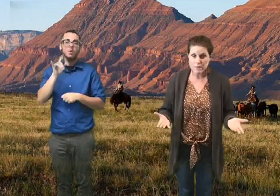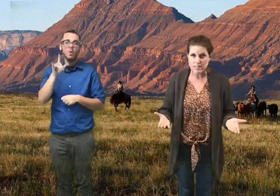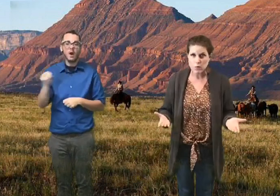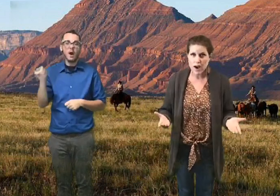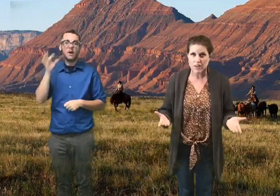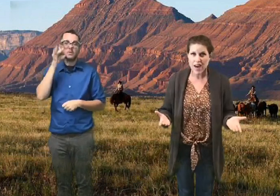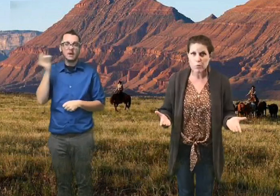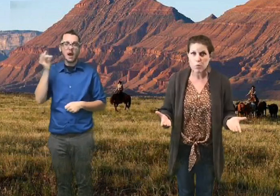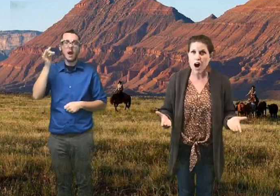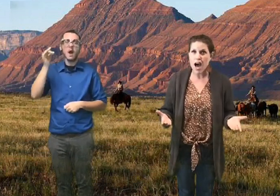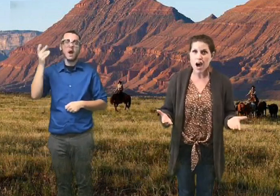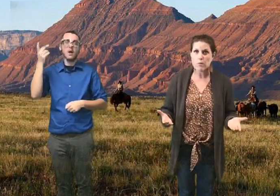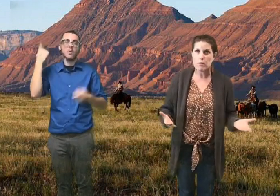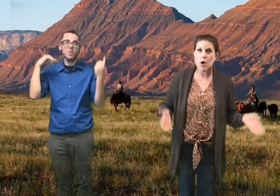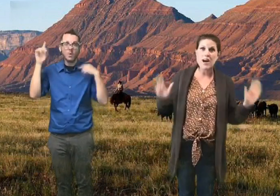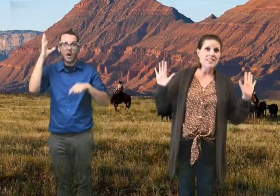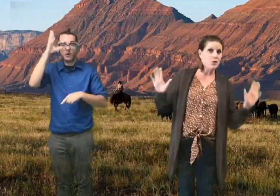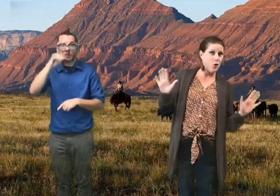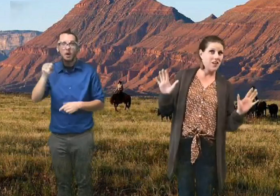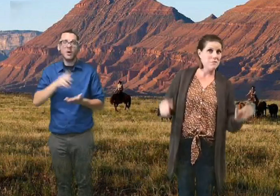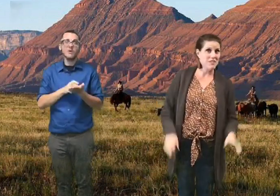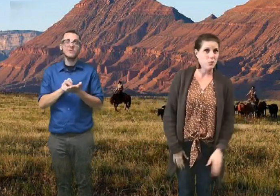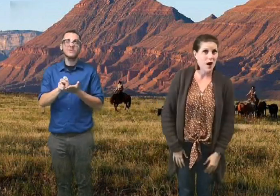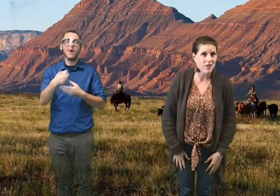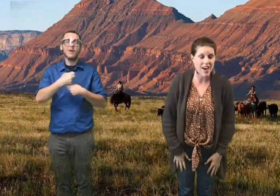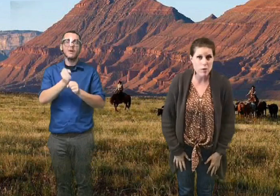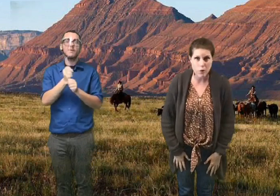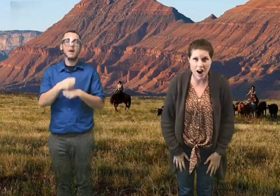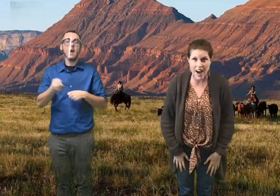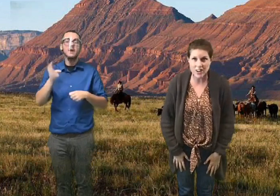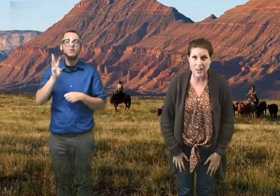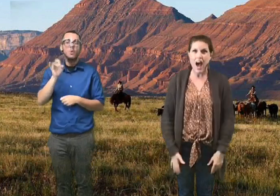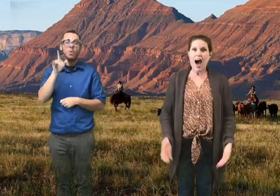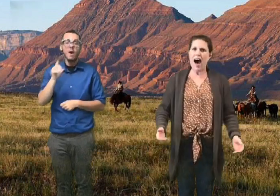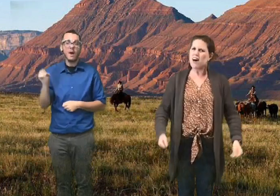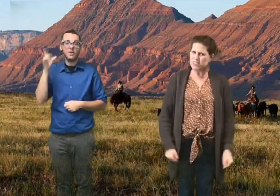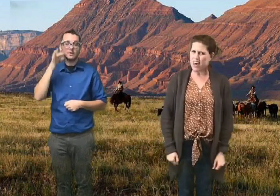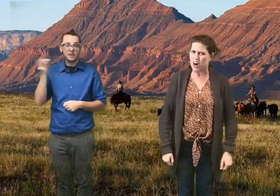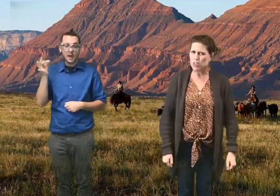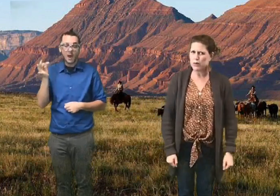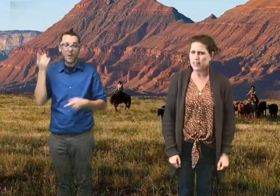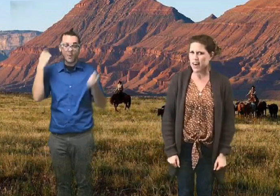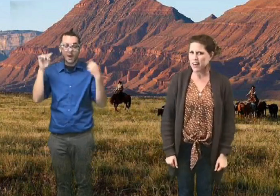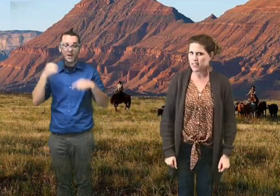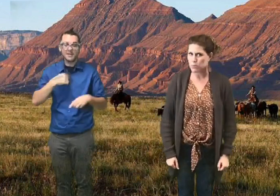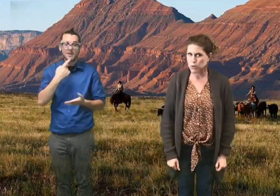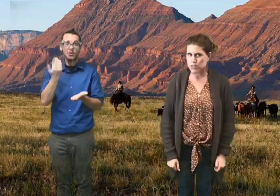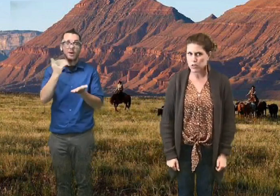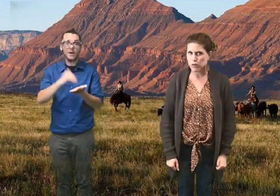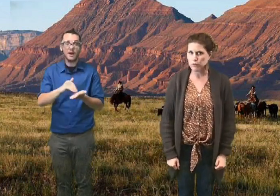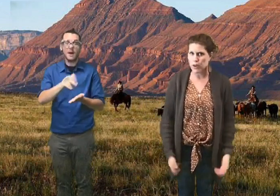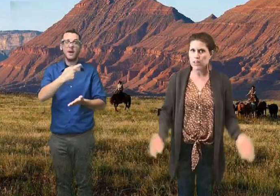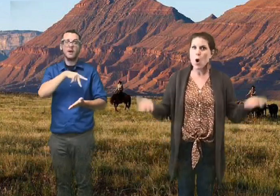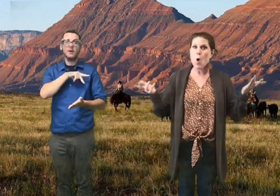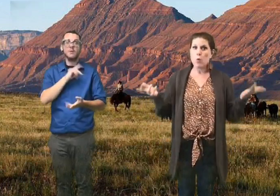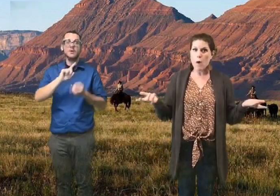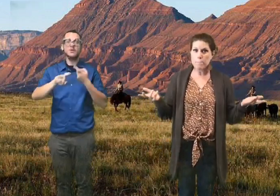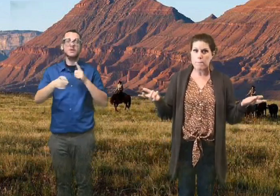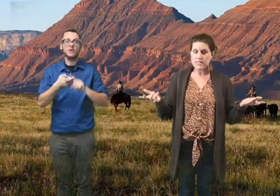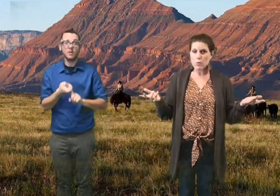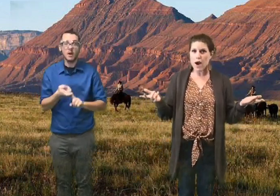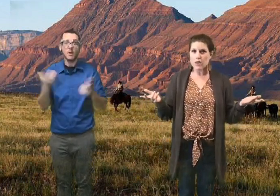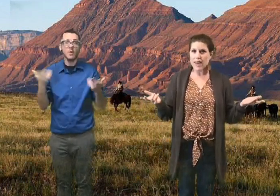Crawling makes a wildcat wild, boys. Crawling makes a wildcat wild. I'll tell you again as a personal friend